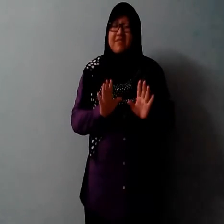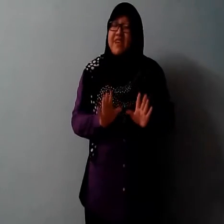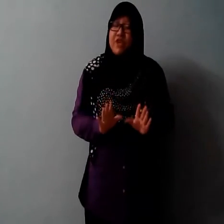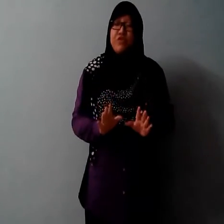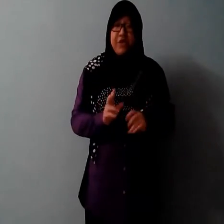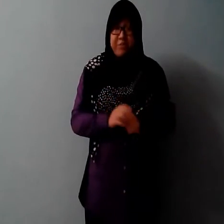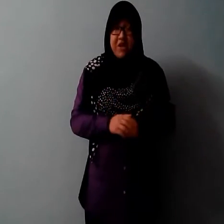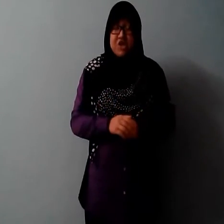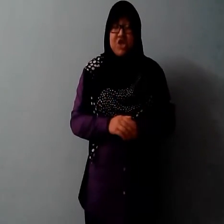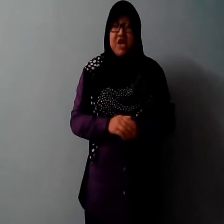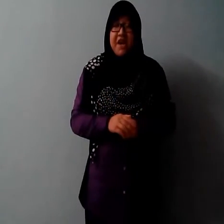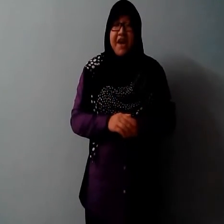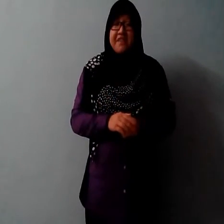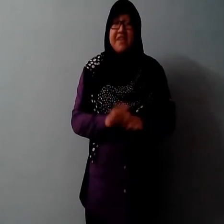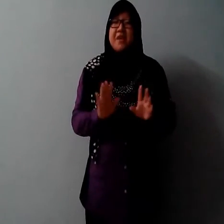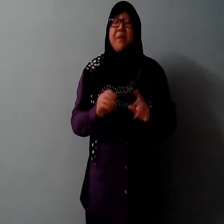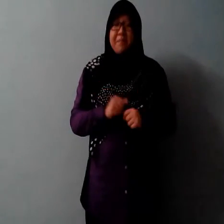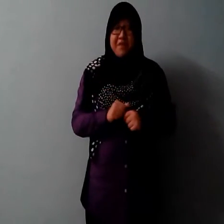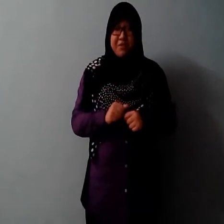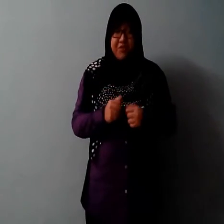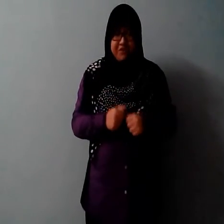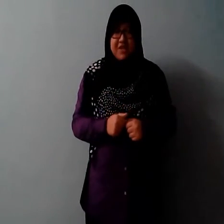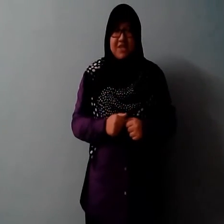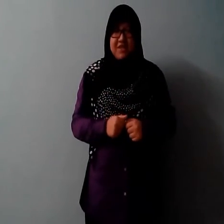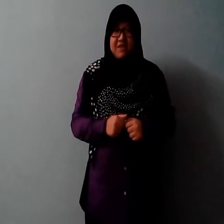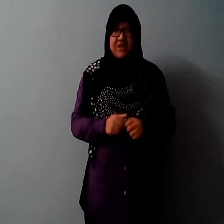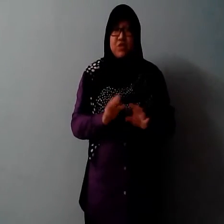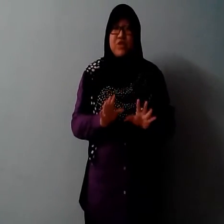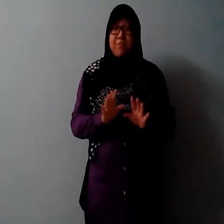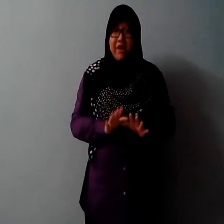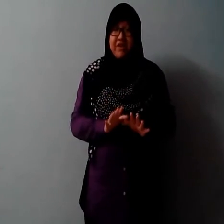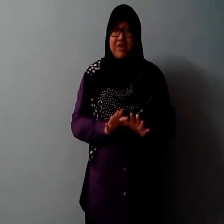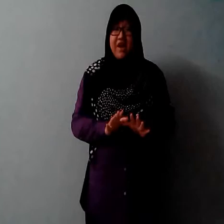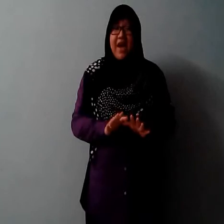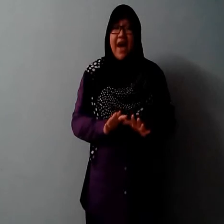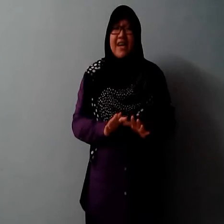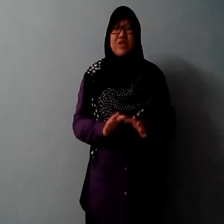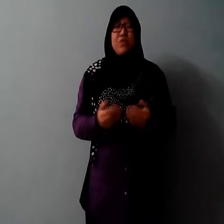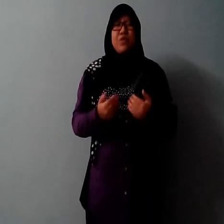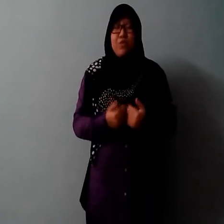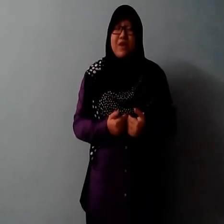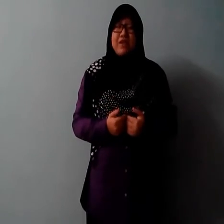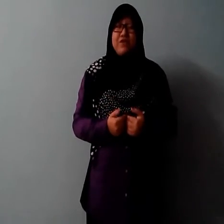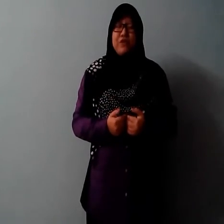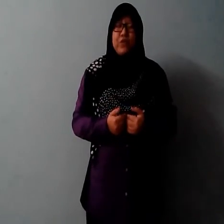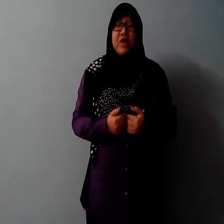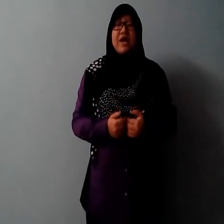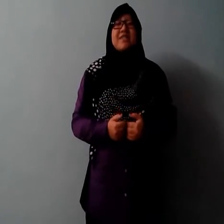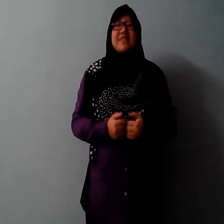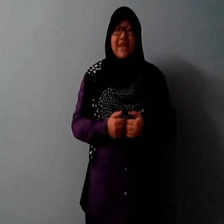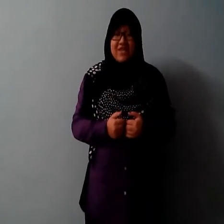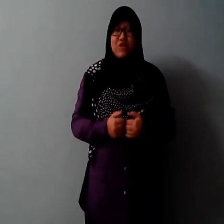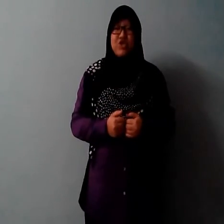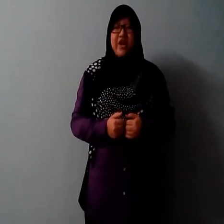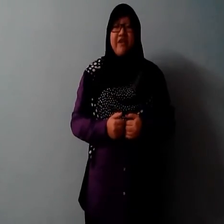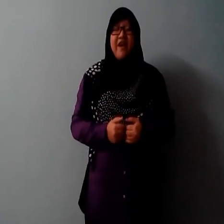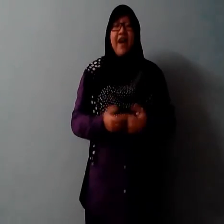Thank you very much and keep updated with us, Swiss Baker, as we will give you a taste to share